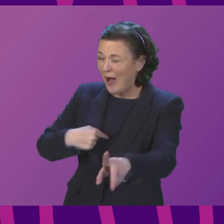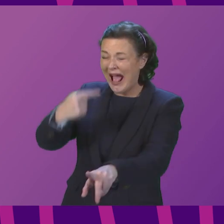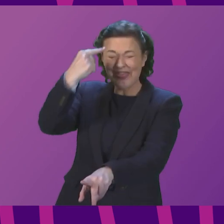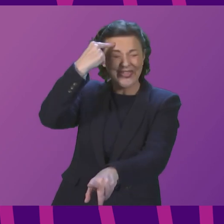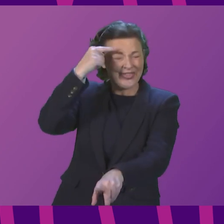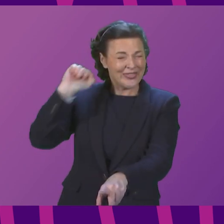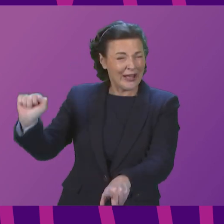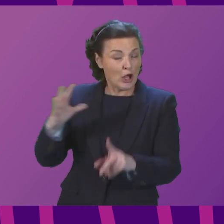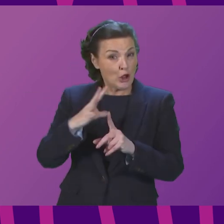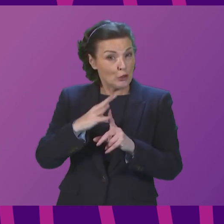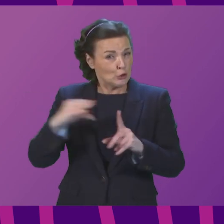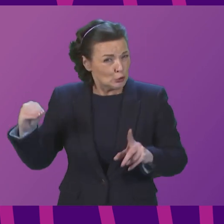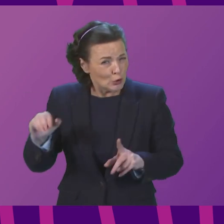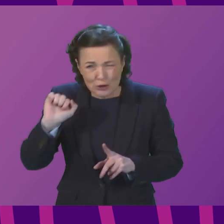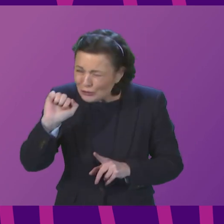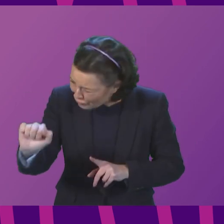party is in government.